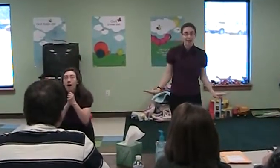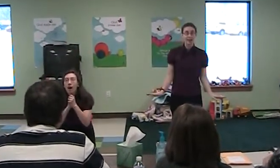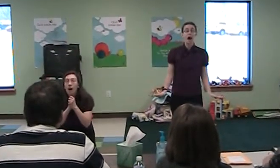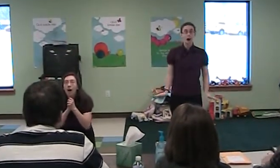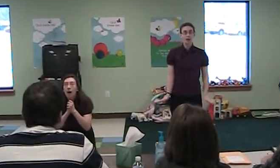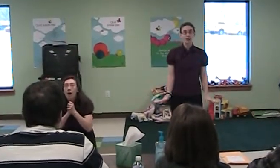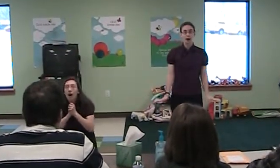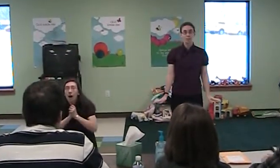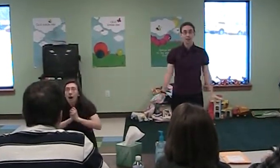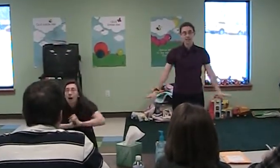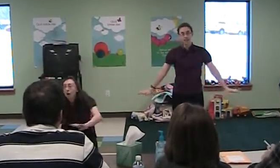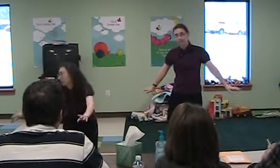of Columbus.